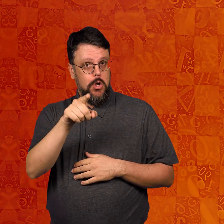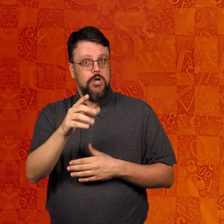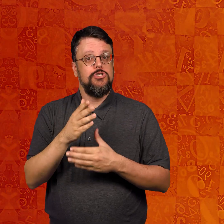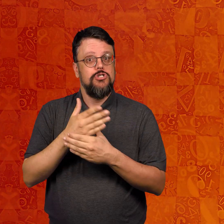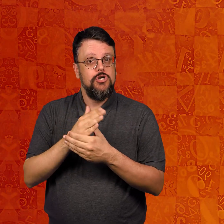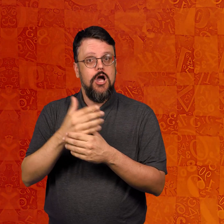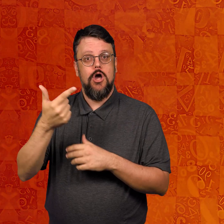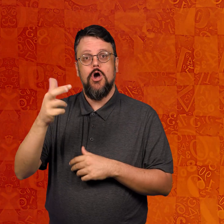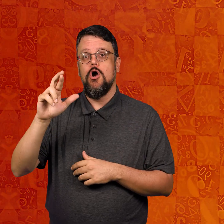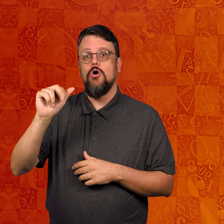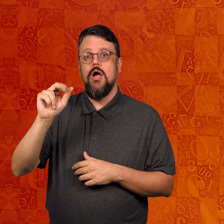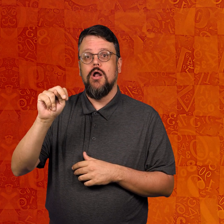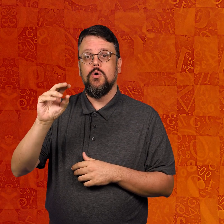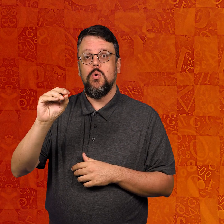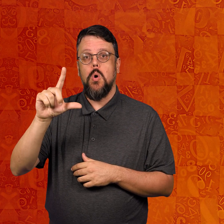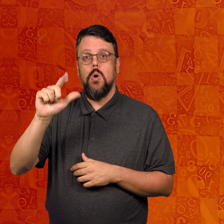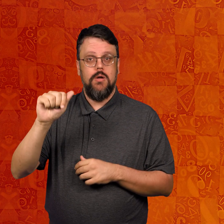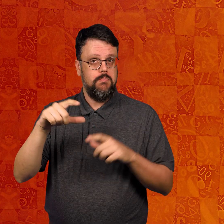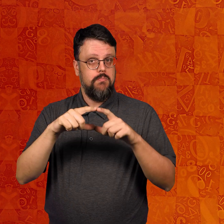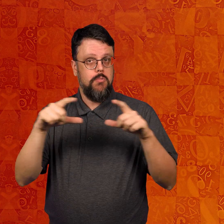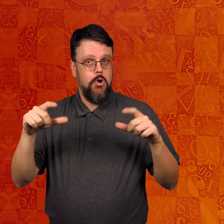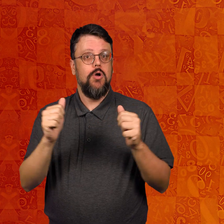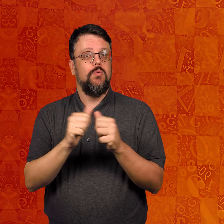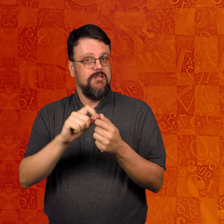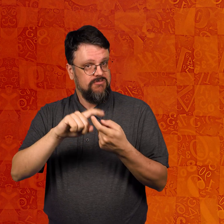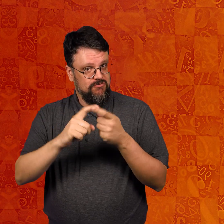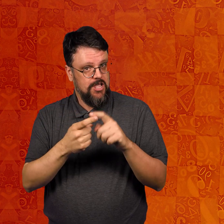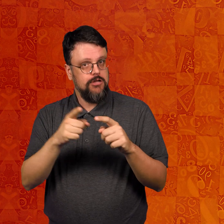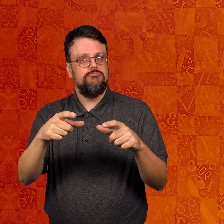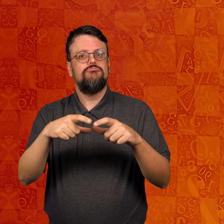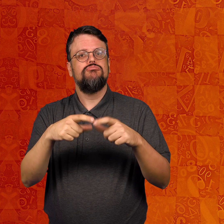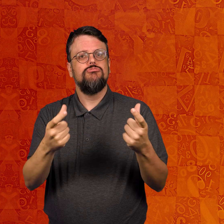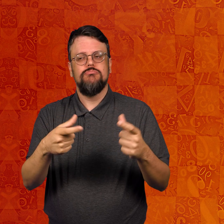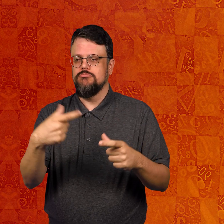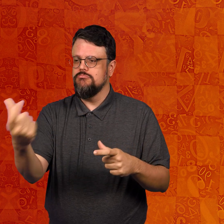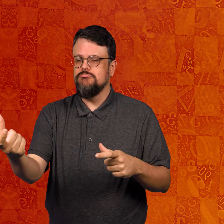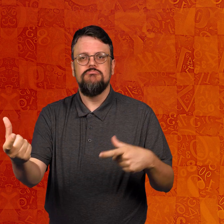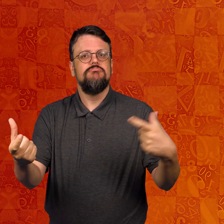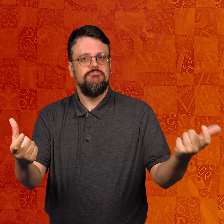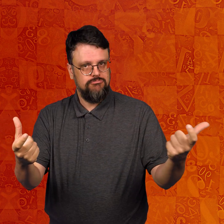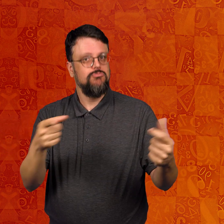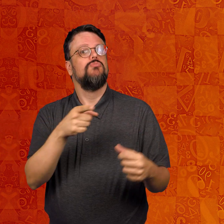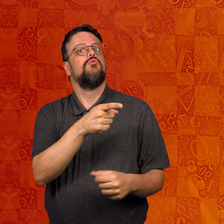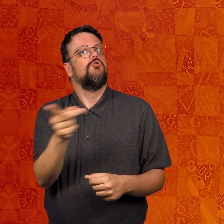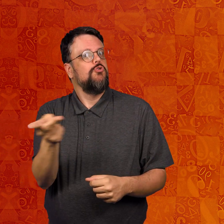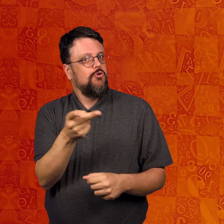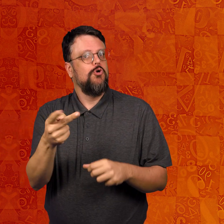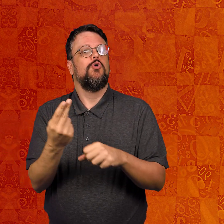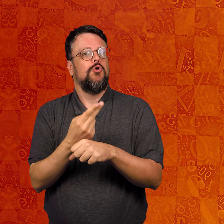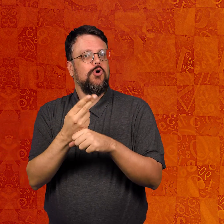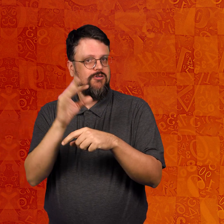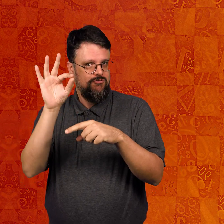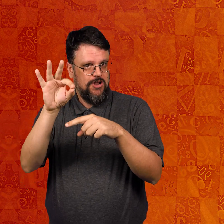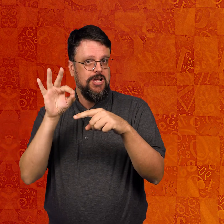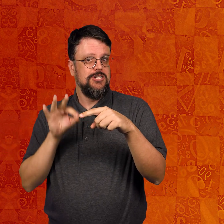When you share a granola bar with a friend, you are using fractions too.